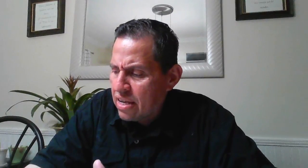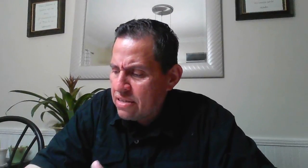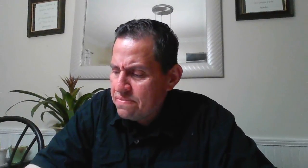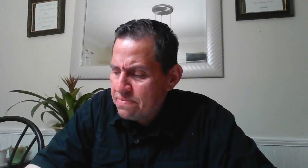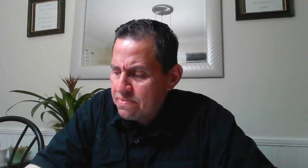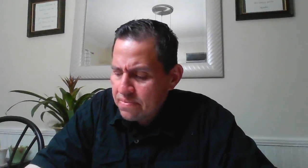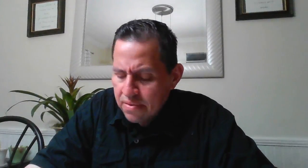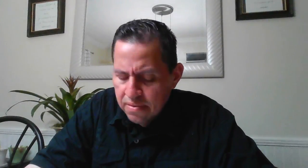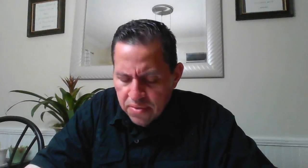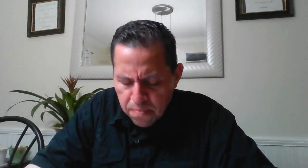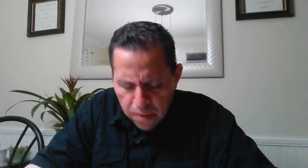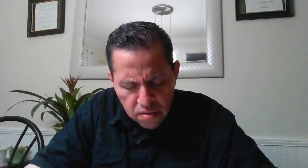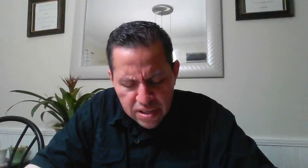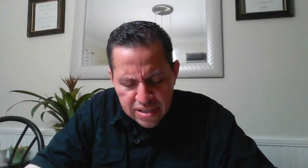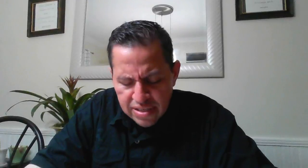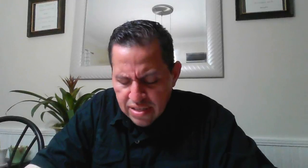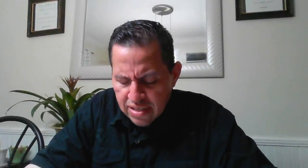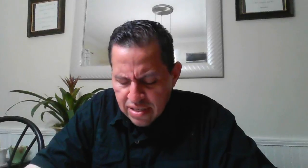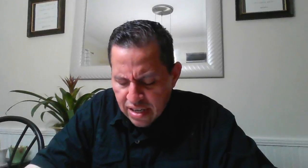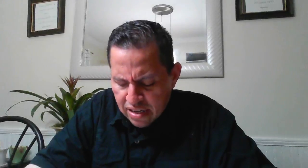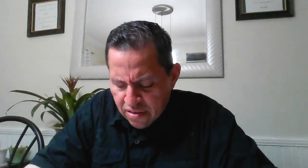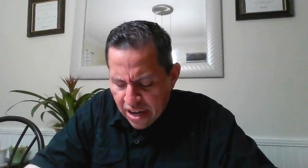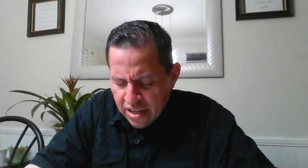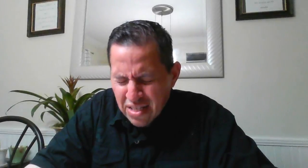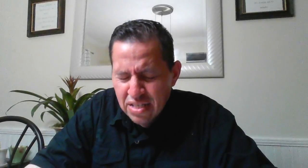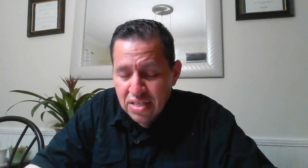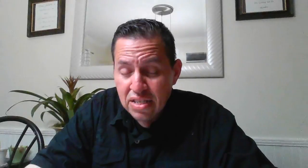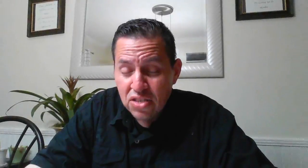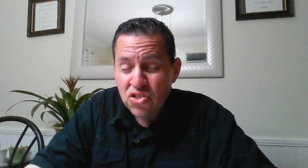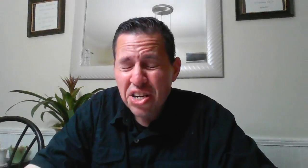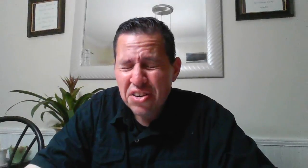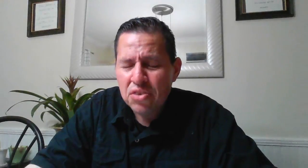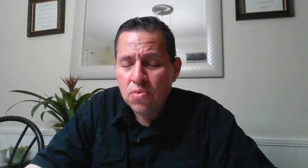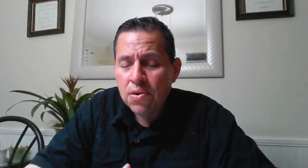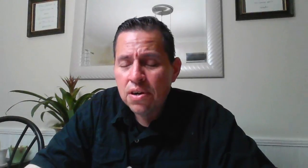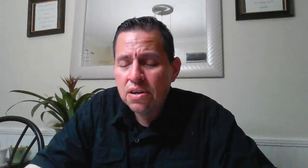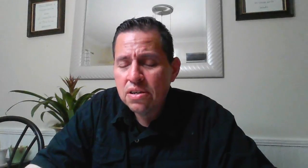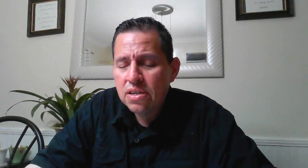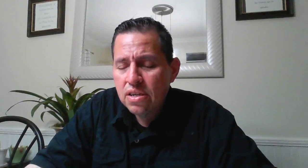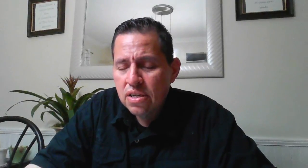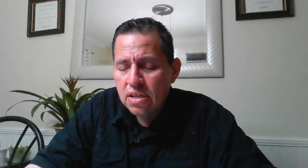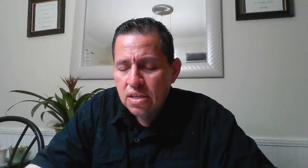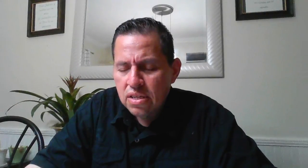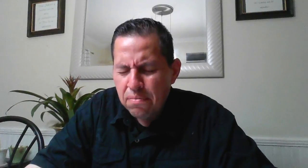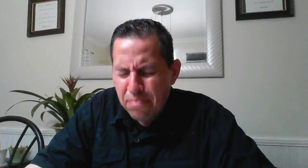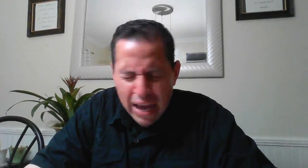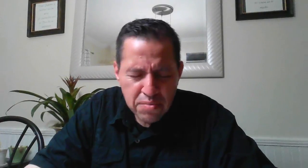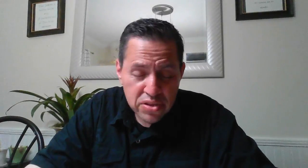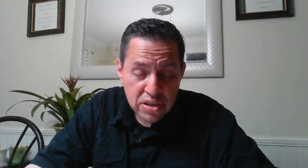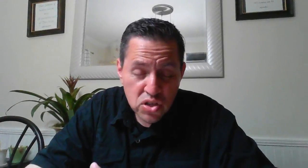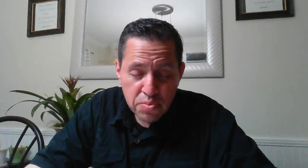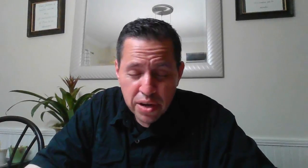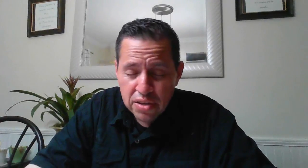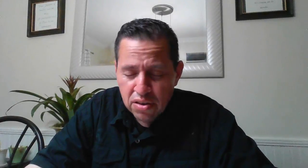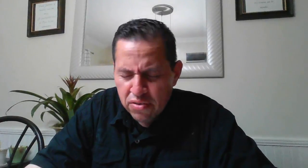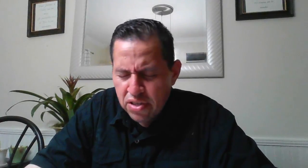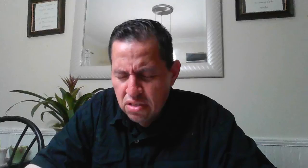with boldness and grace you share your word the bibles are spread all over this